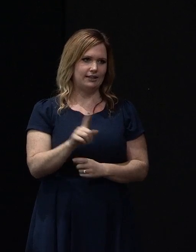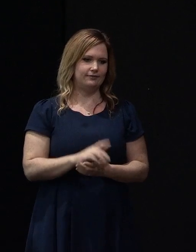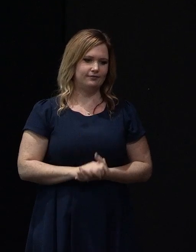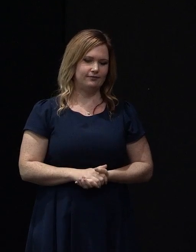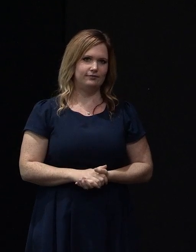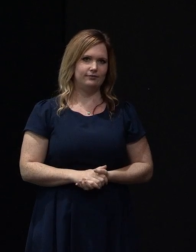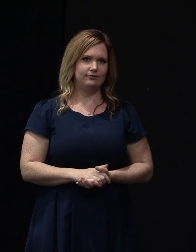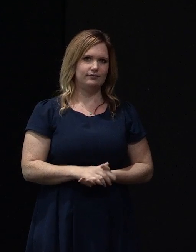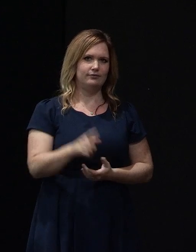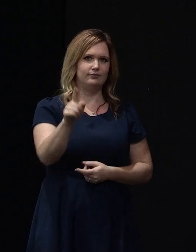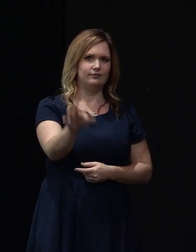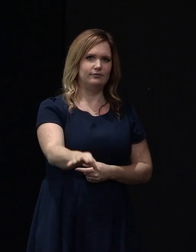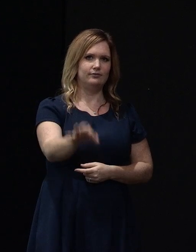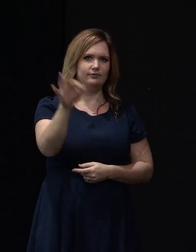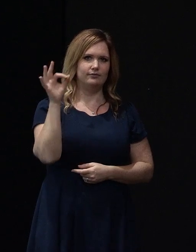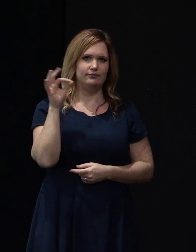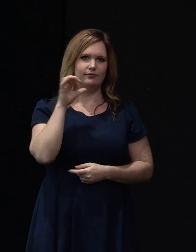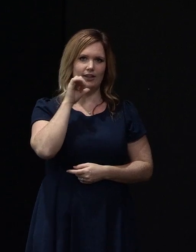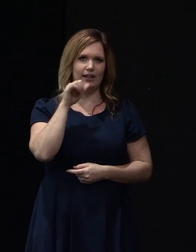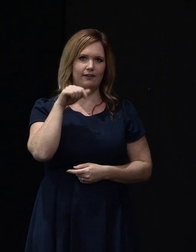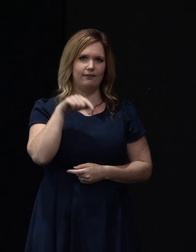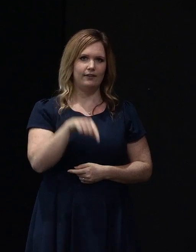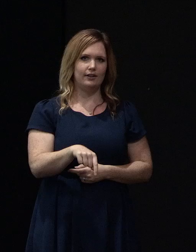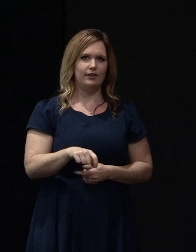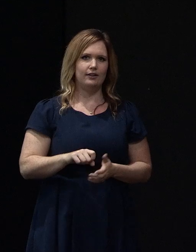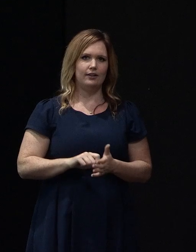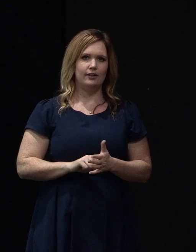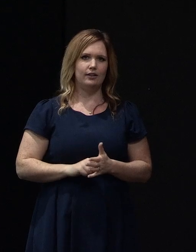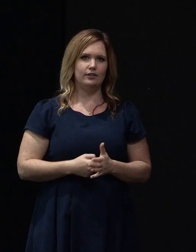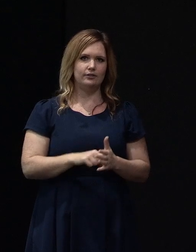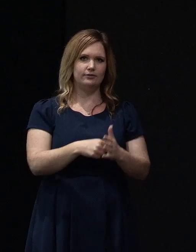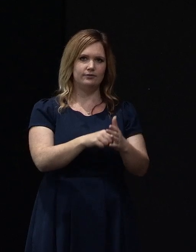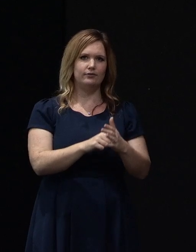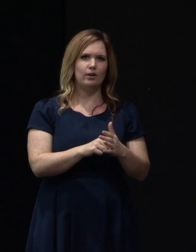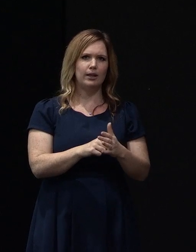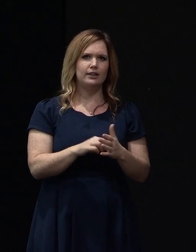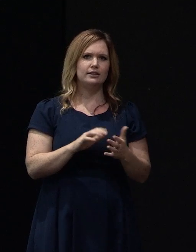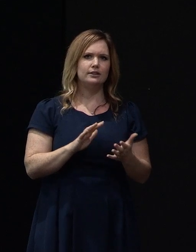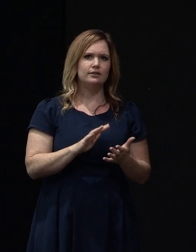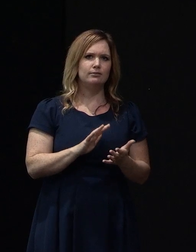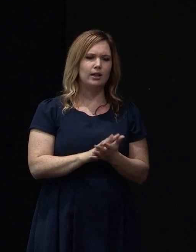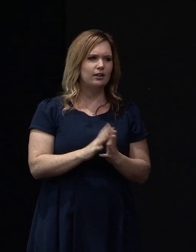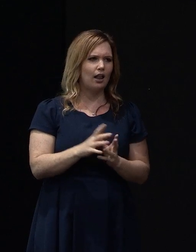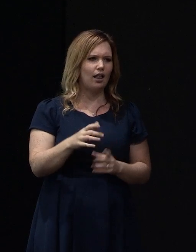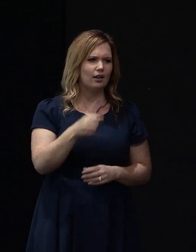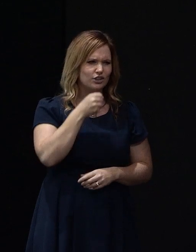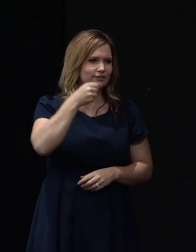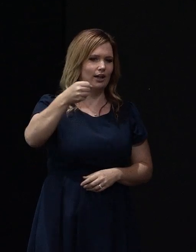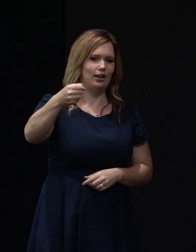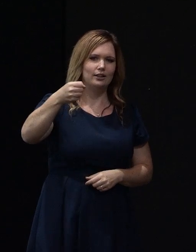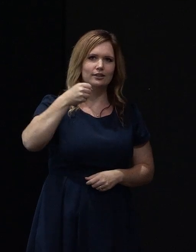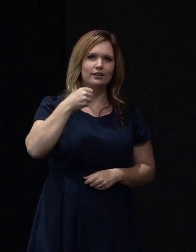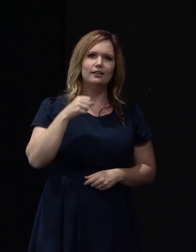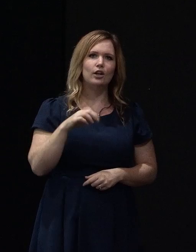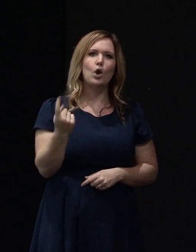If these repairs that are deemed practically present fail, who's